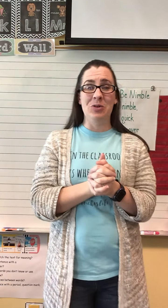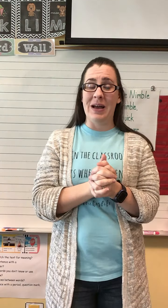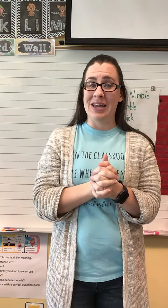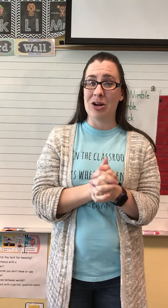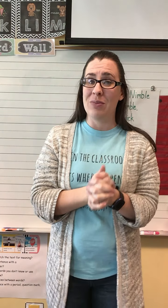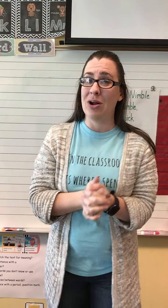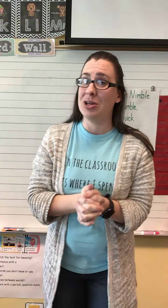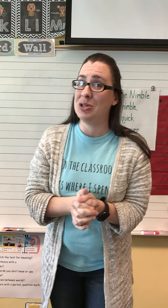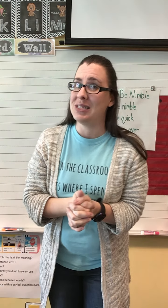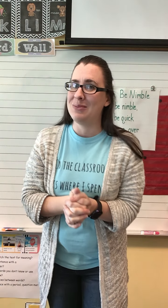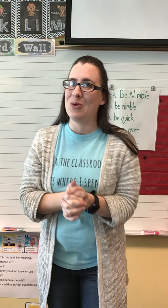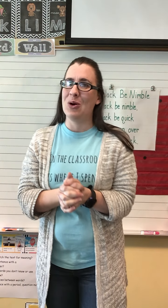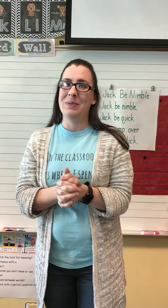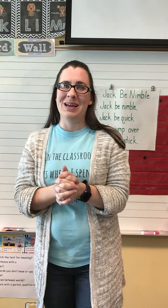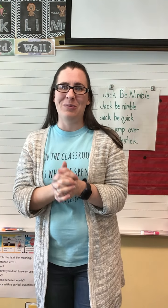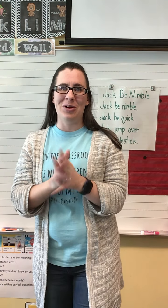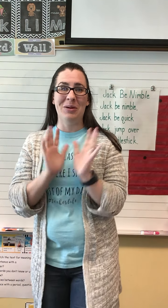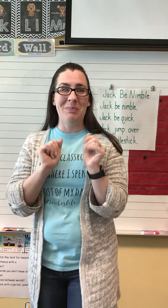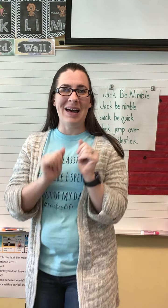you back here tomorrow to do some more big book. Bye.